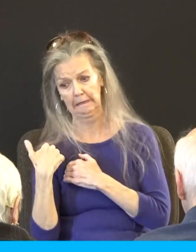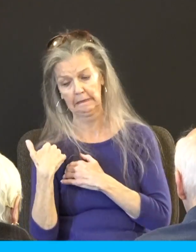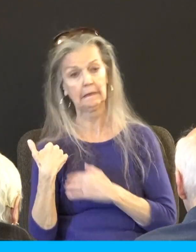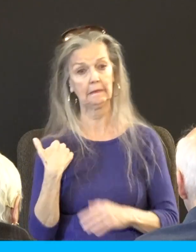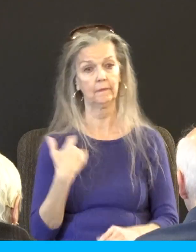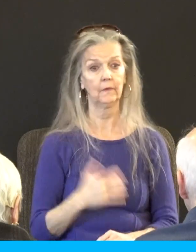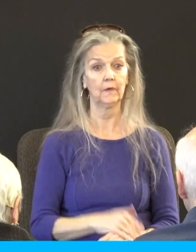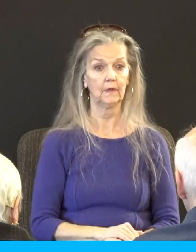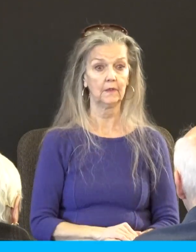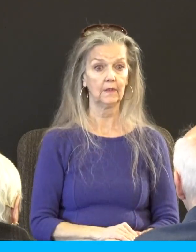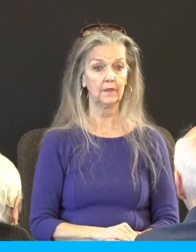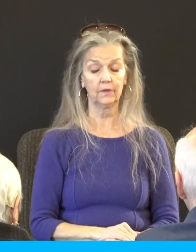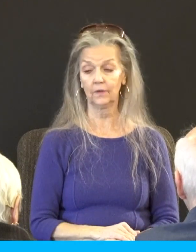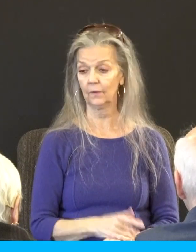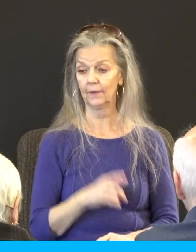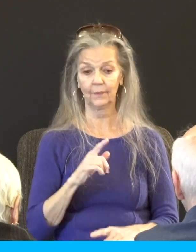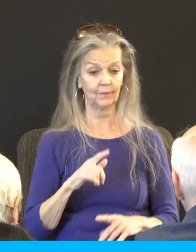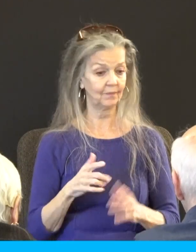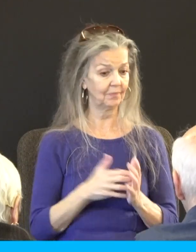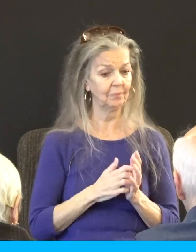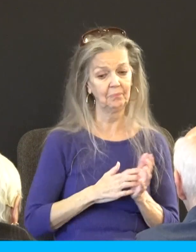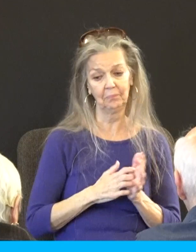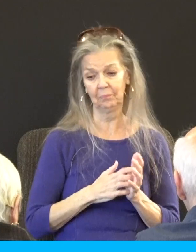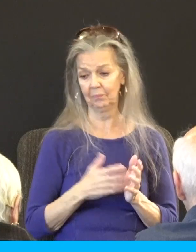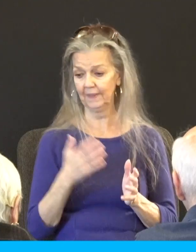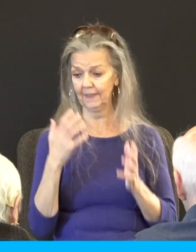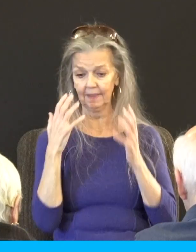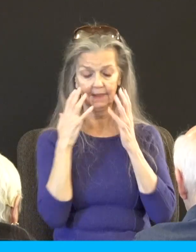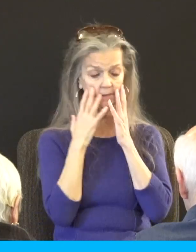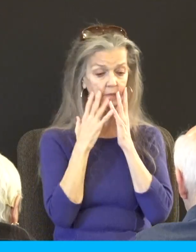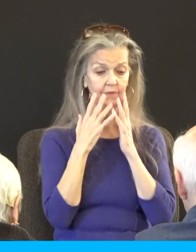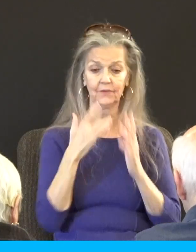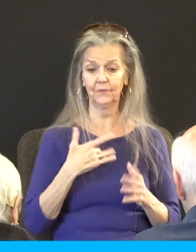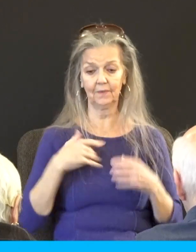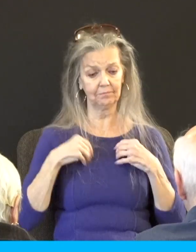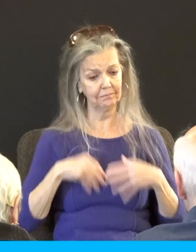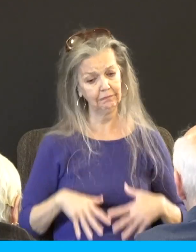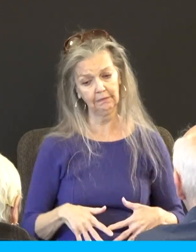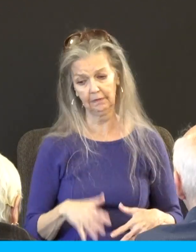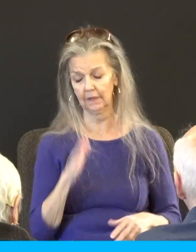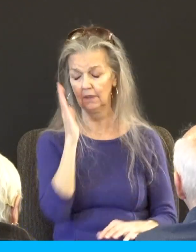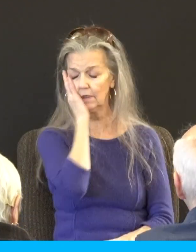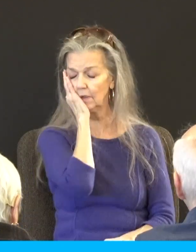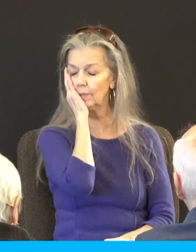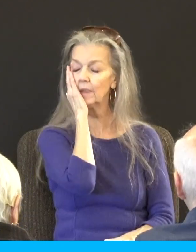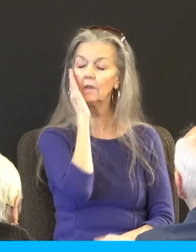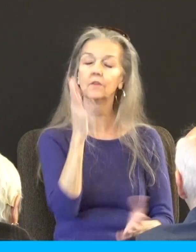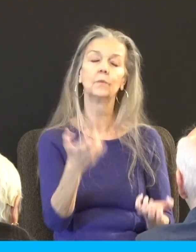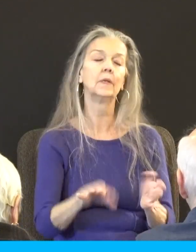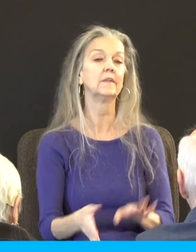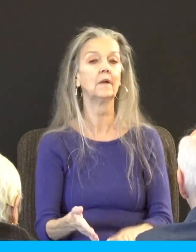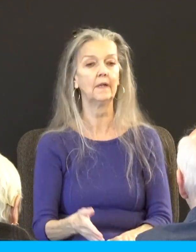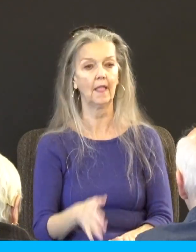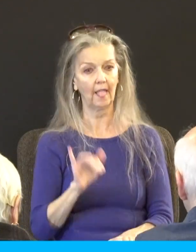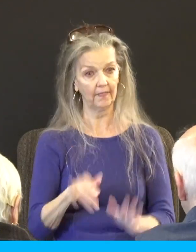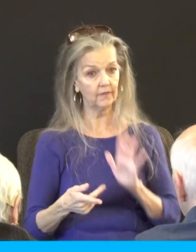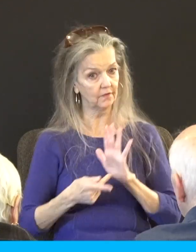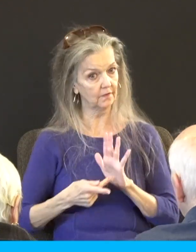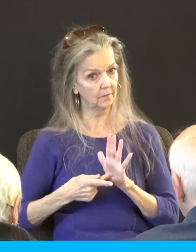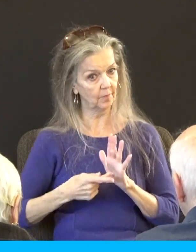above strength, insomuch that we despaired even of life. This is Paul the Apostle. Jesus appeared to him at least